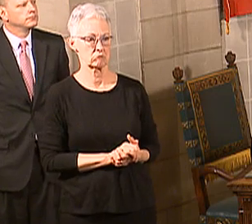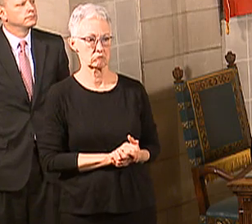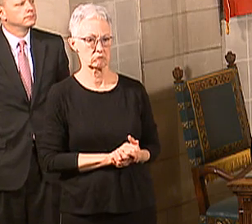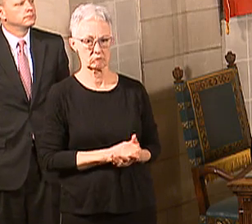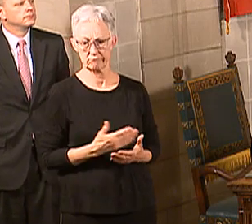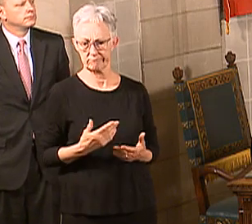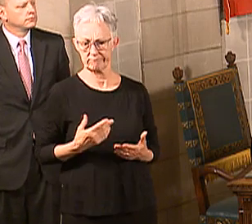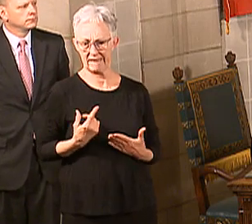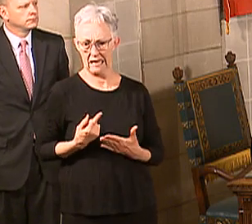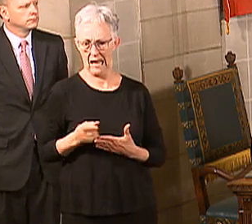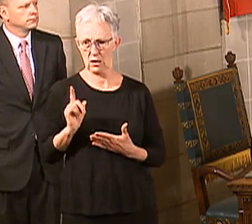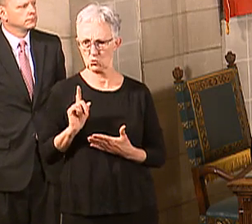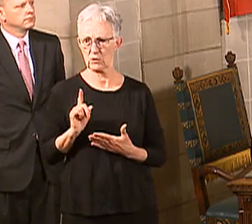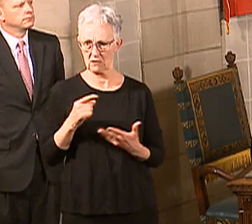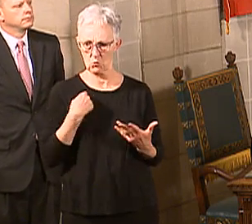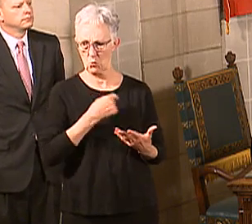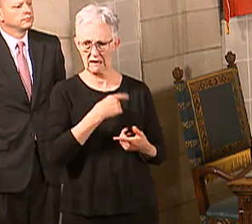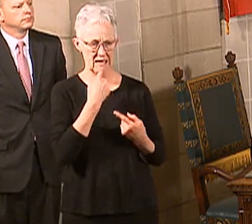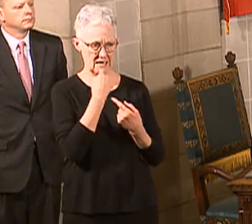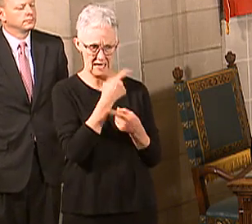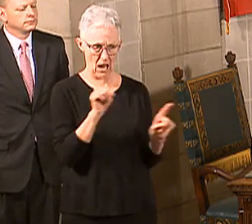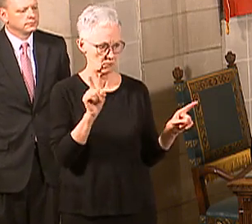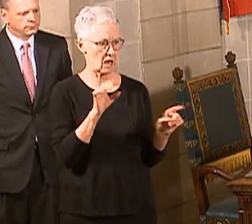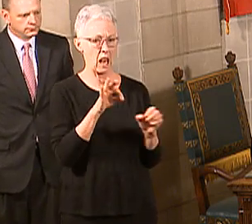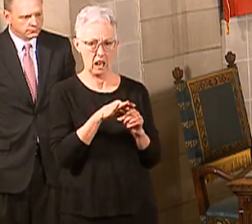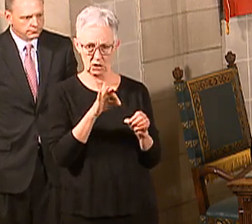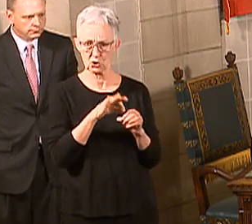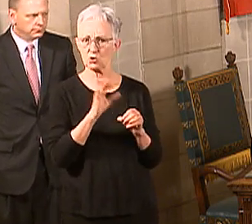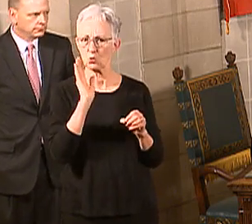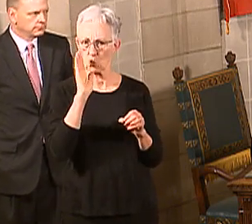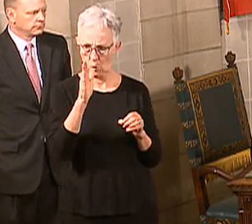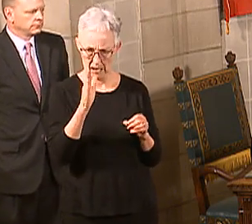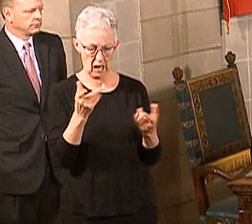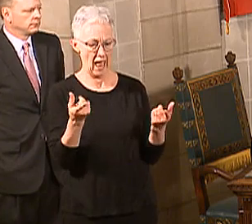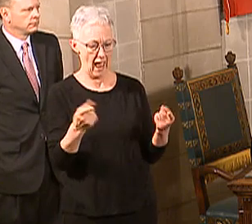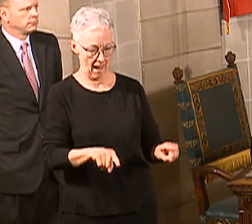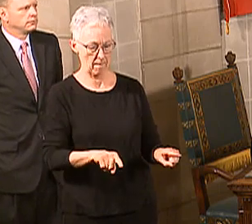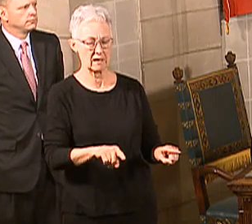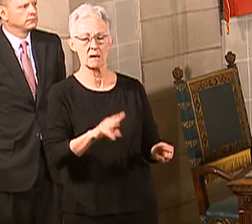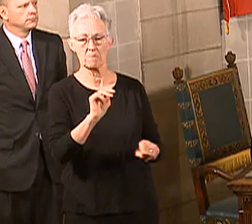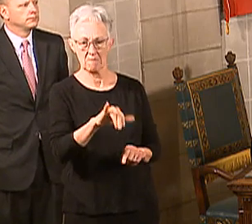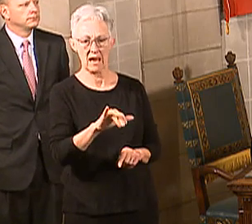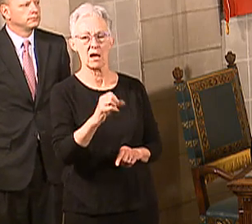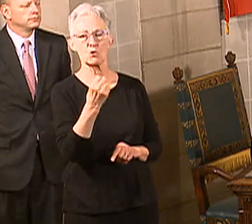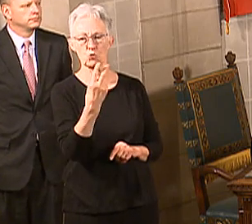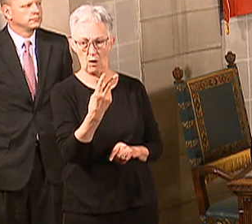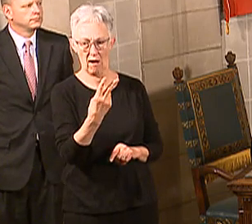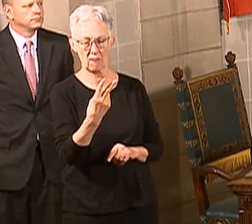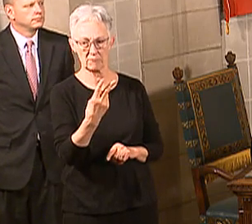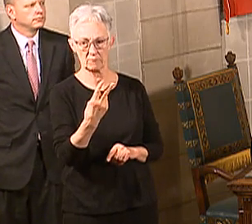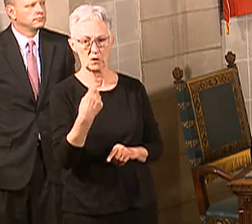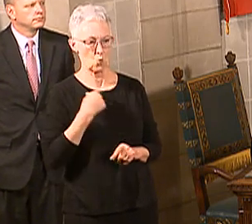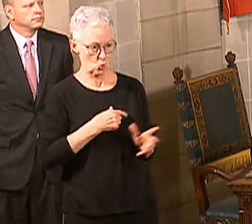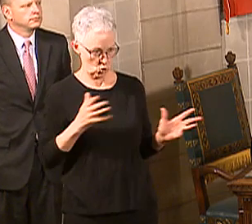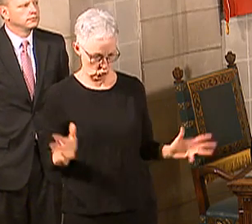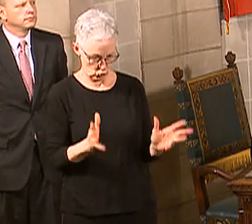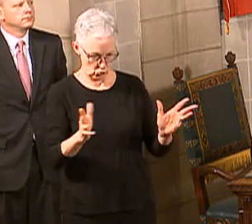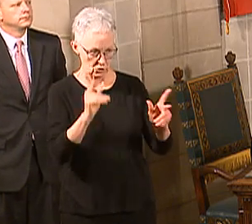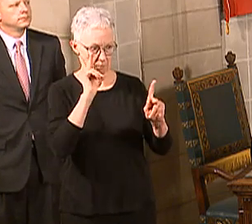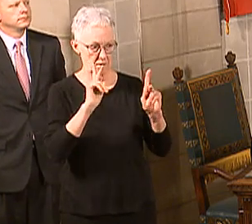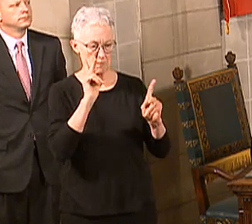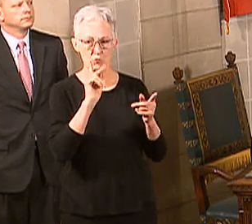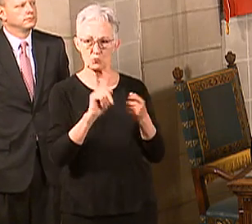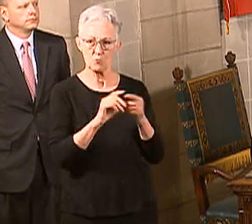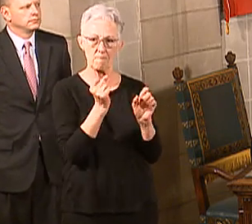what our plans are for the election. The elections are going forward May 12th. We are encouraging everybody to get that early voting ballot in to make that